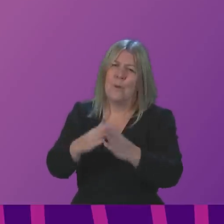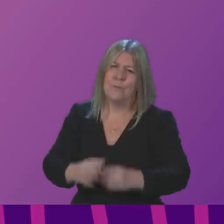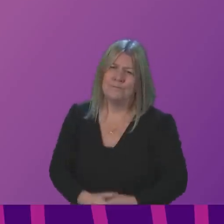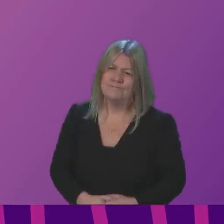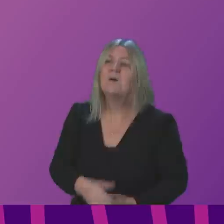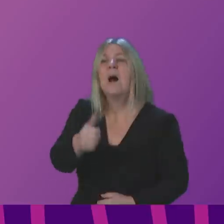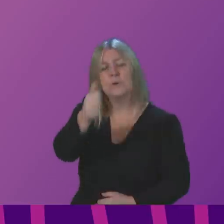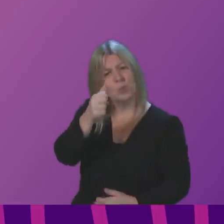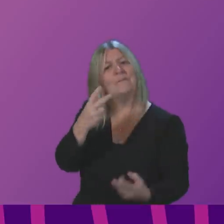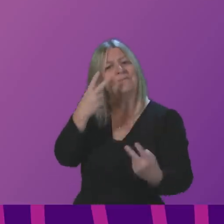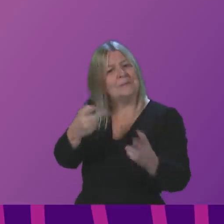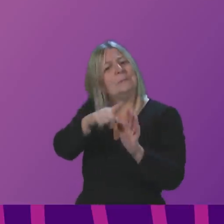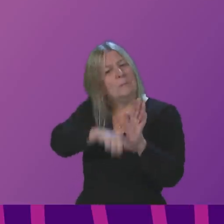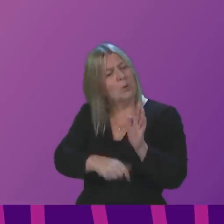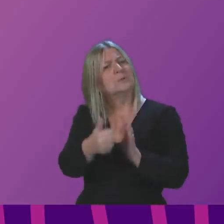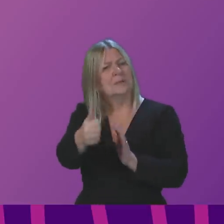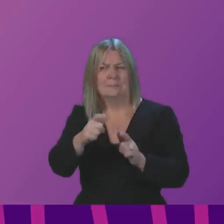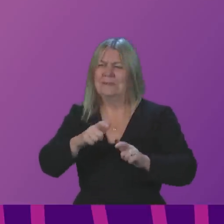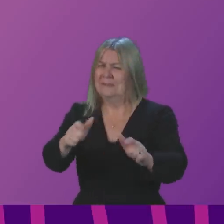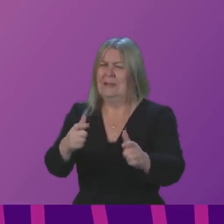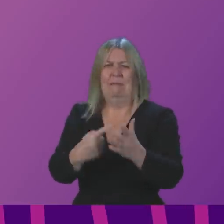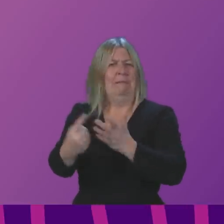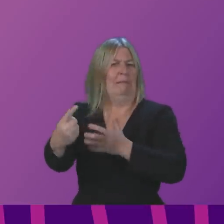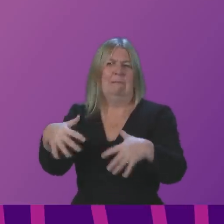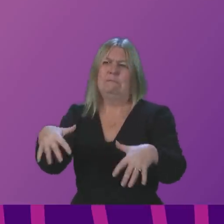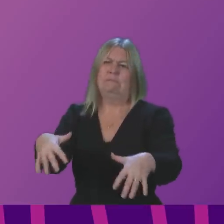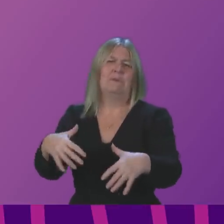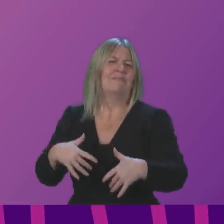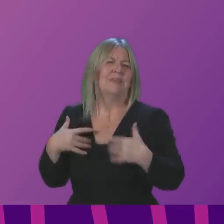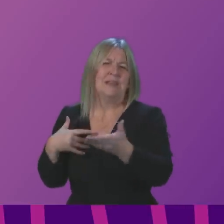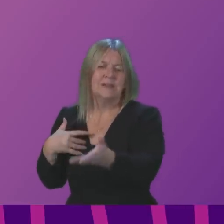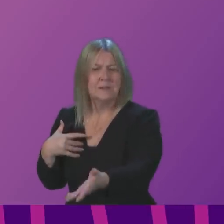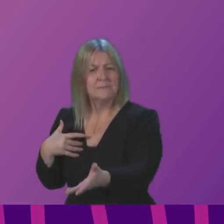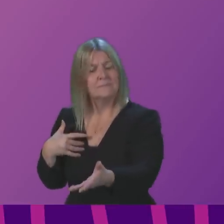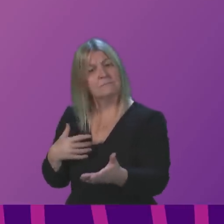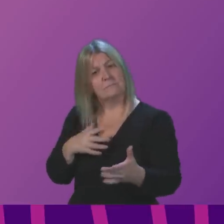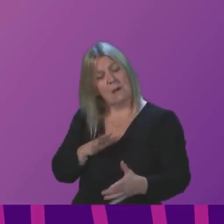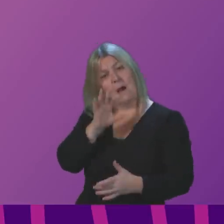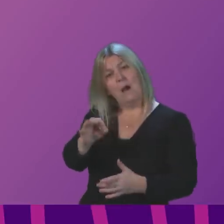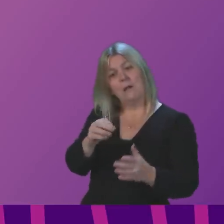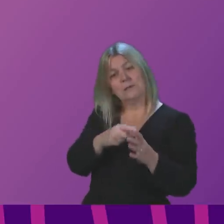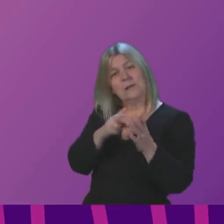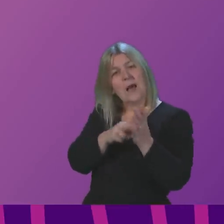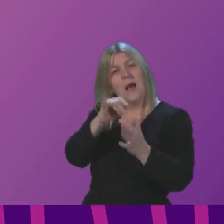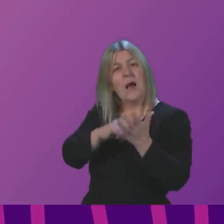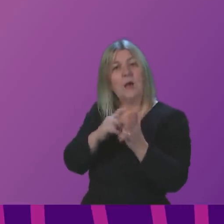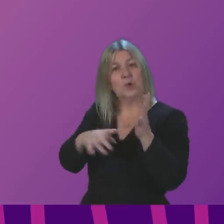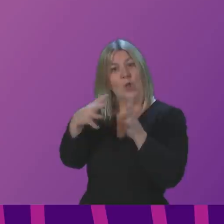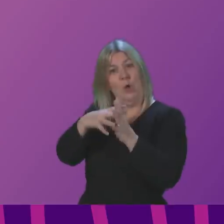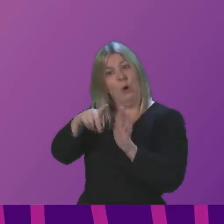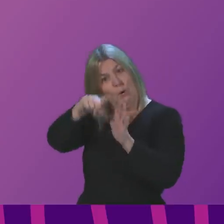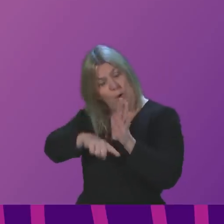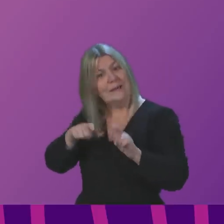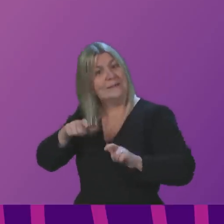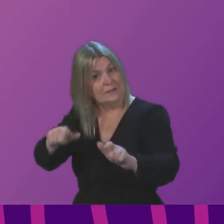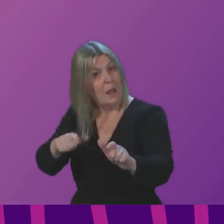Can the First Minister reassure people that the Anne's law consultation report is still on track to be published this month, and when will the government